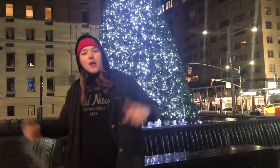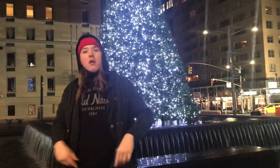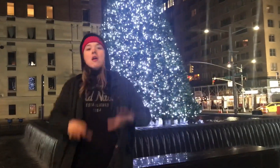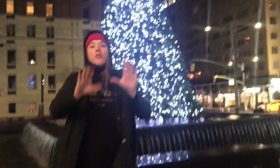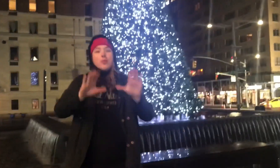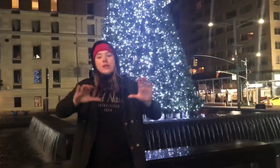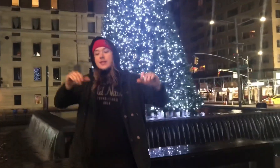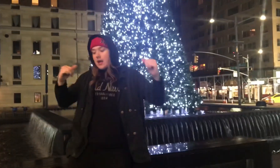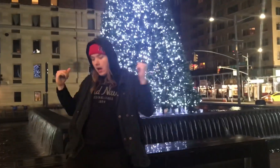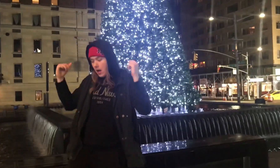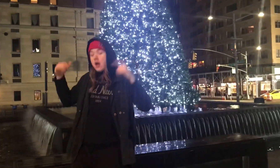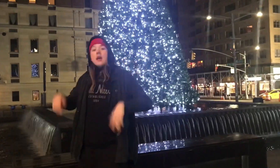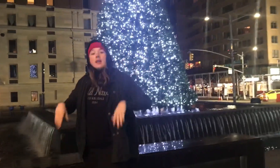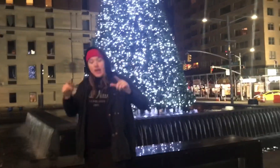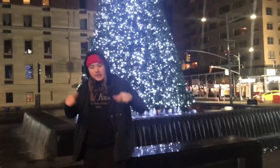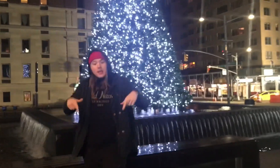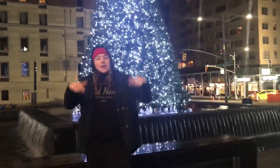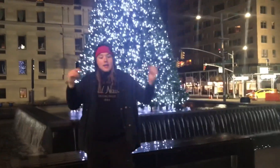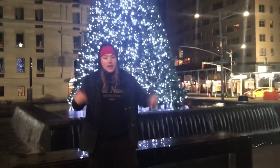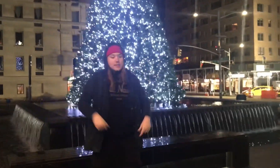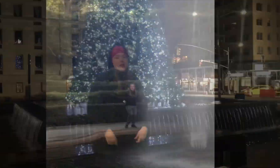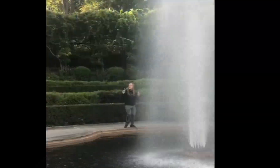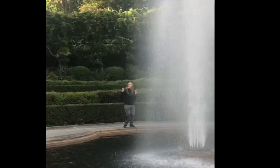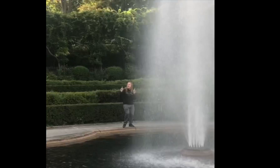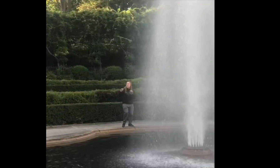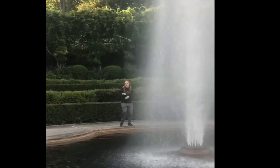a new genre through the sauna. Yes, yes.